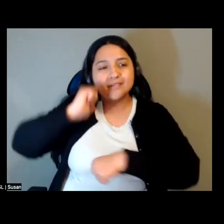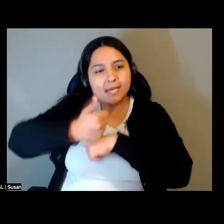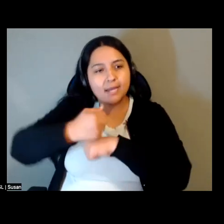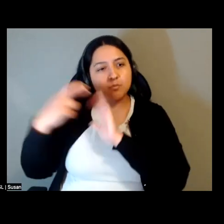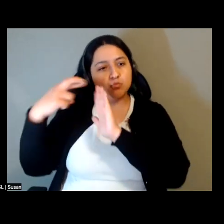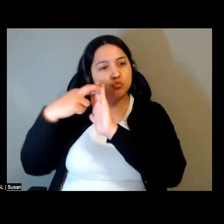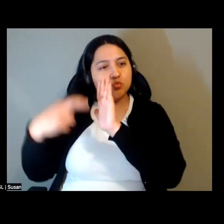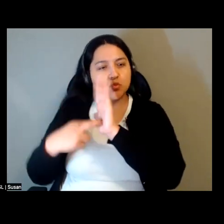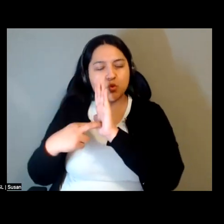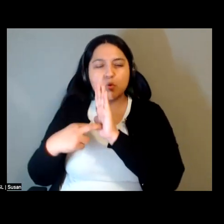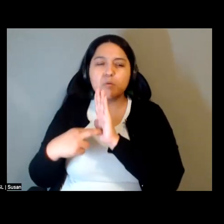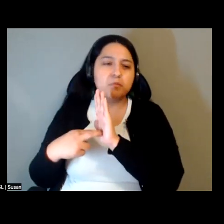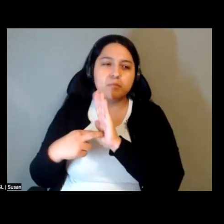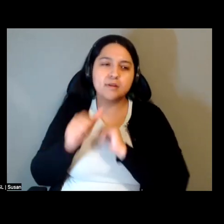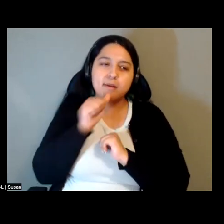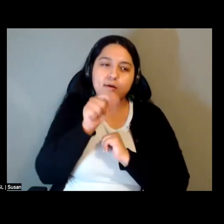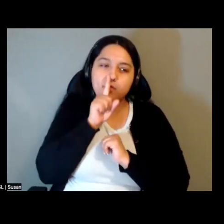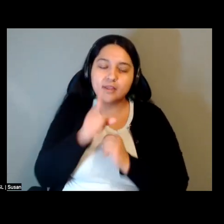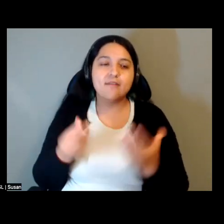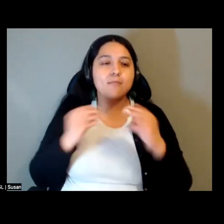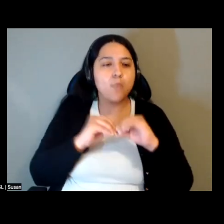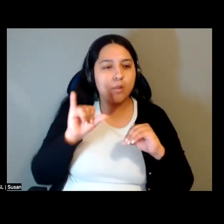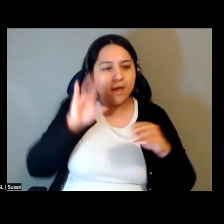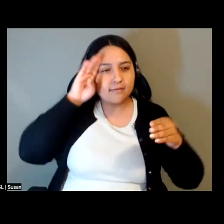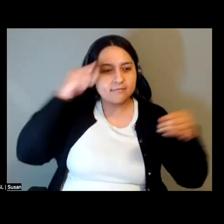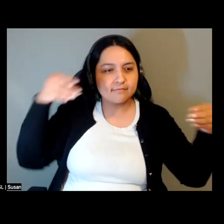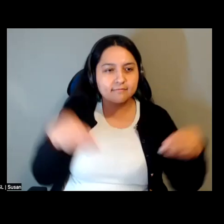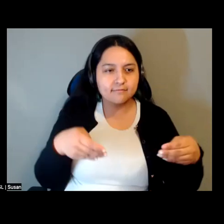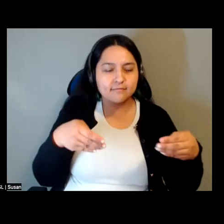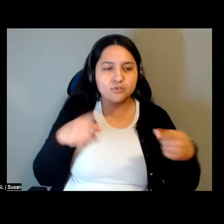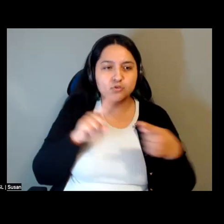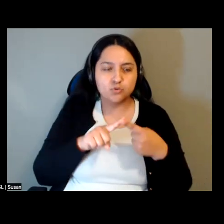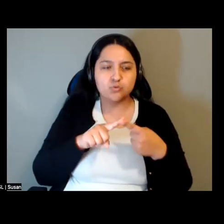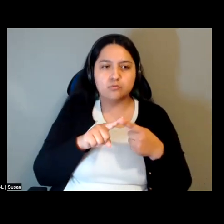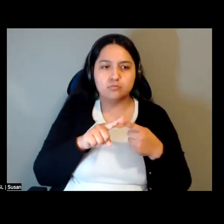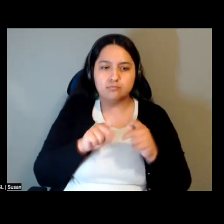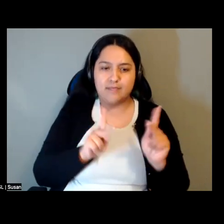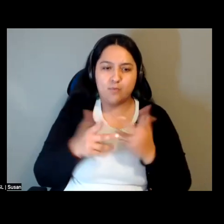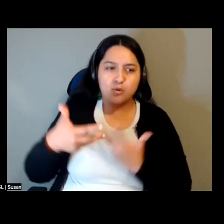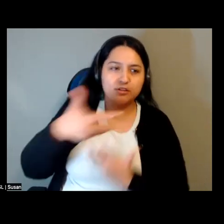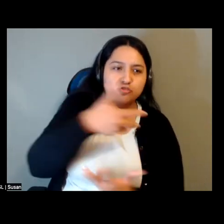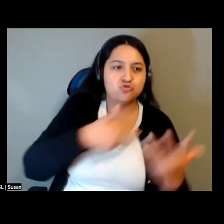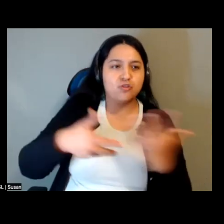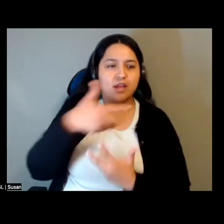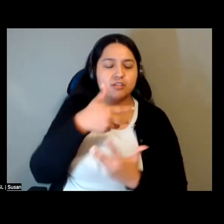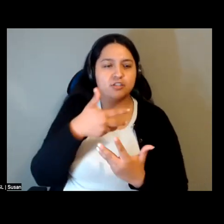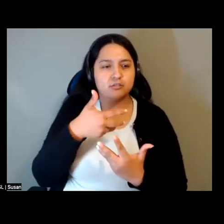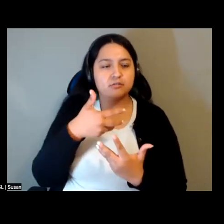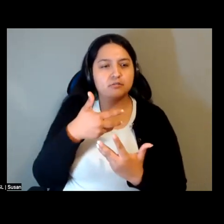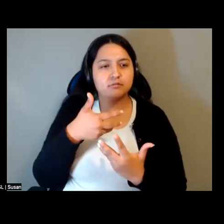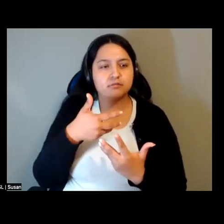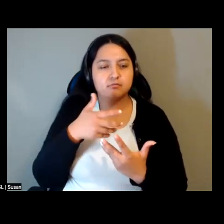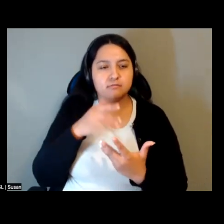it is in continuously being attuned to the interactions of the different ways of life that compose the city,